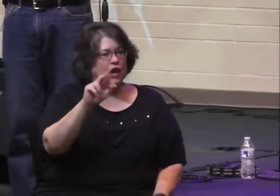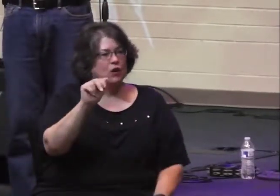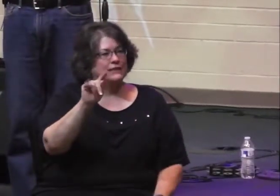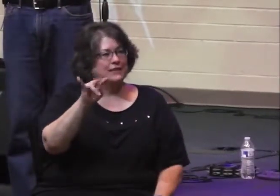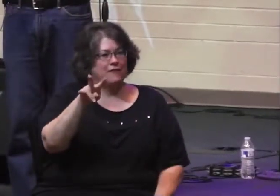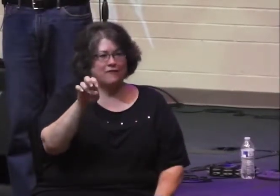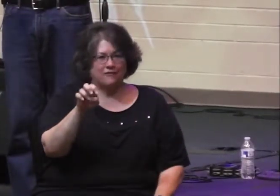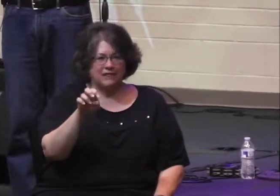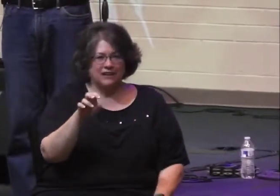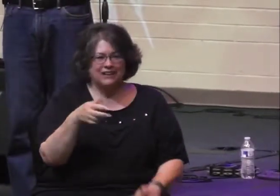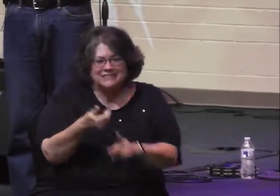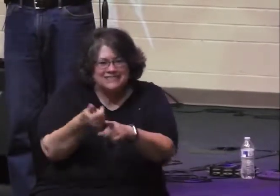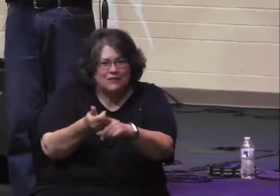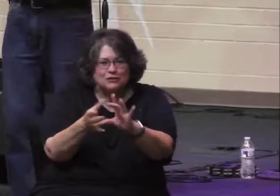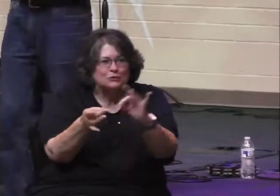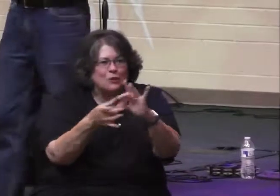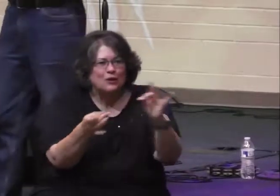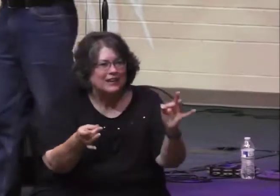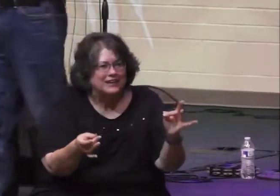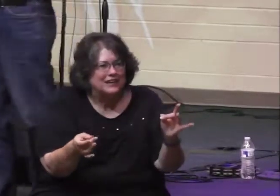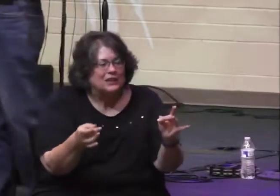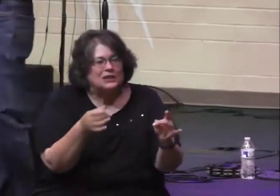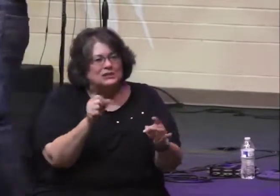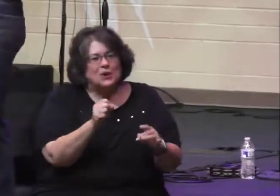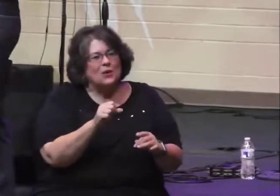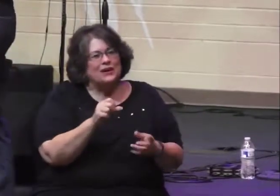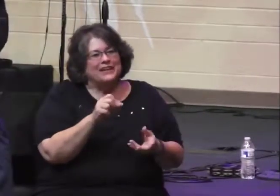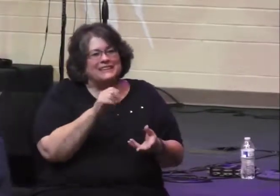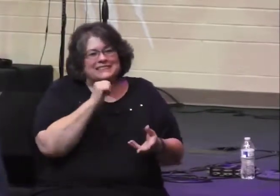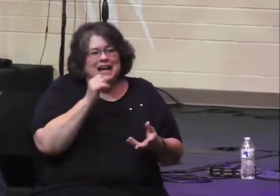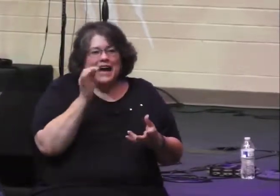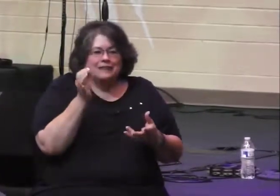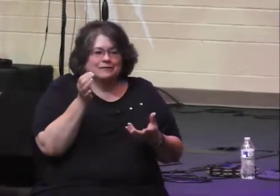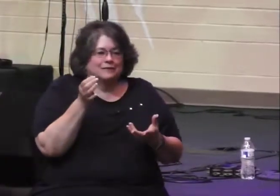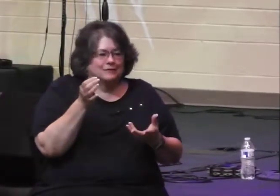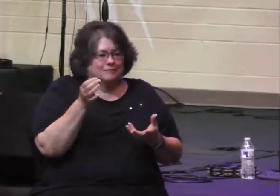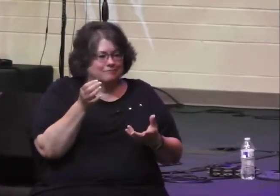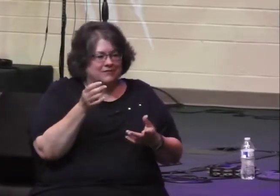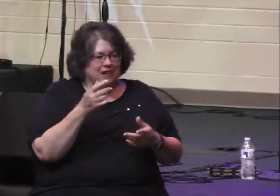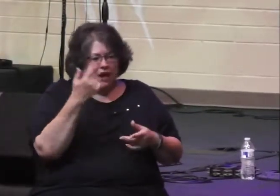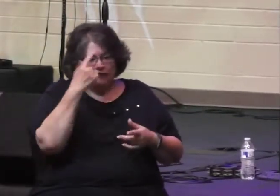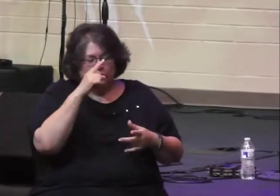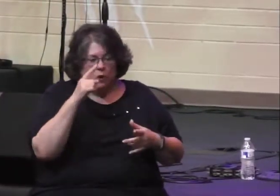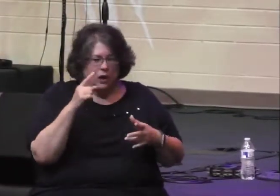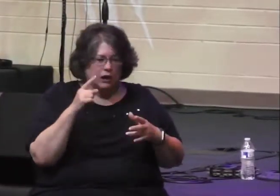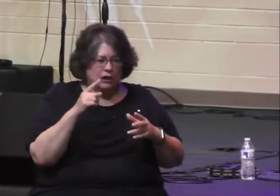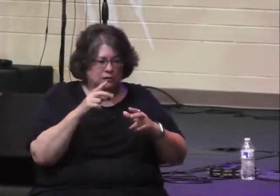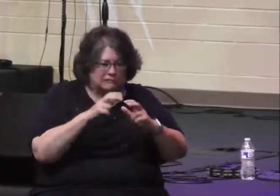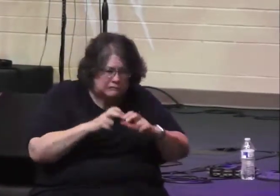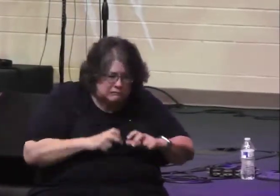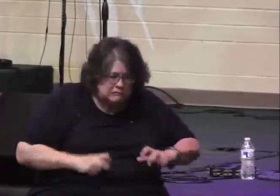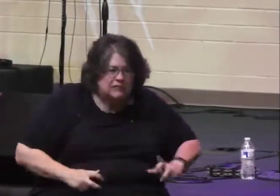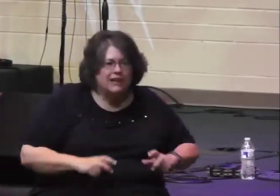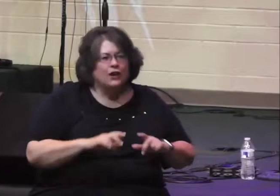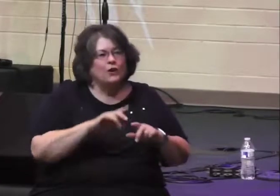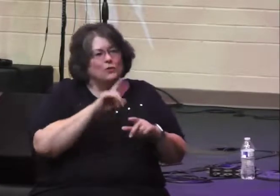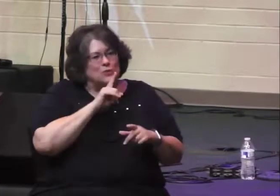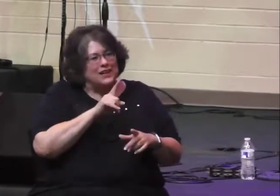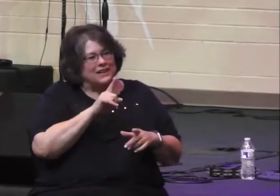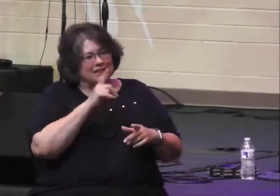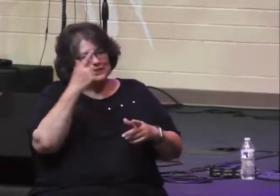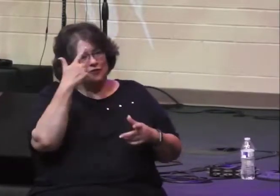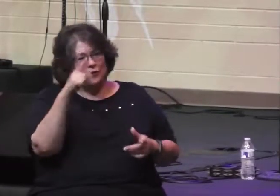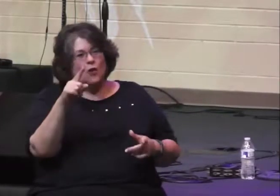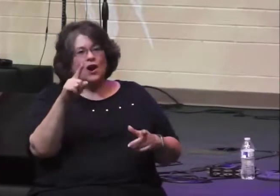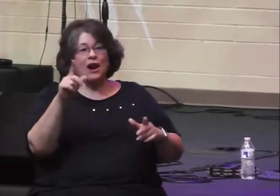it's a story. And stories are usually just told and listened to. So this morning, I invite you to just kind of